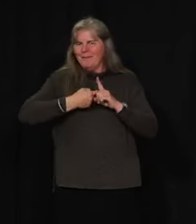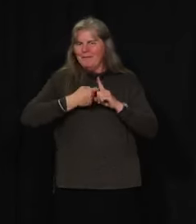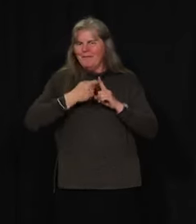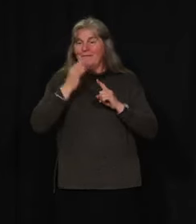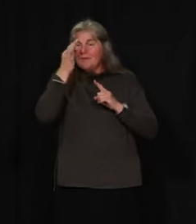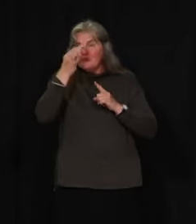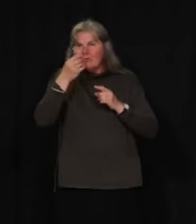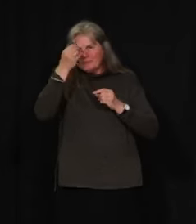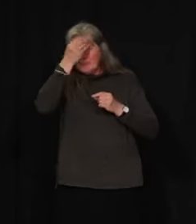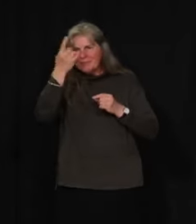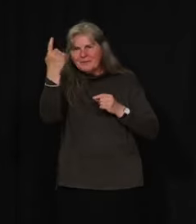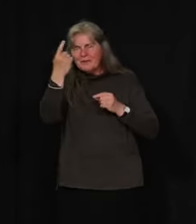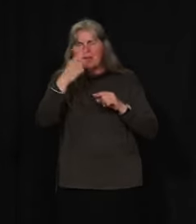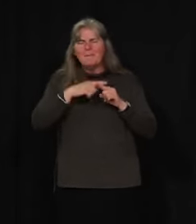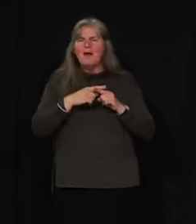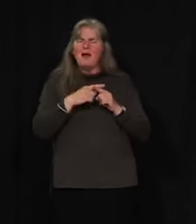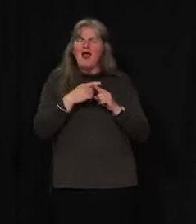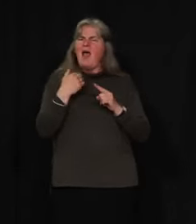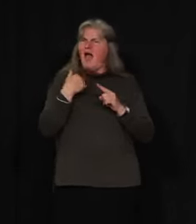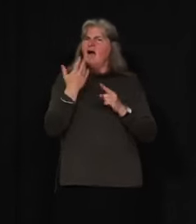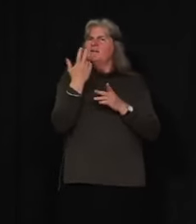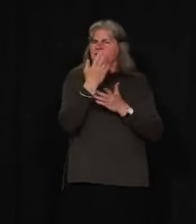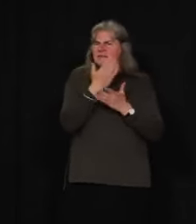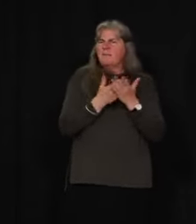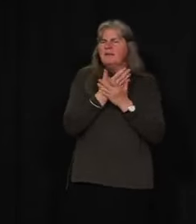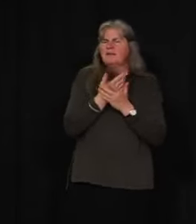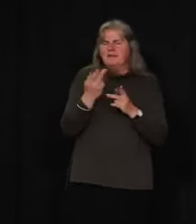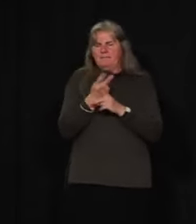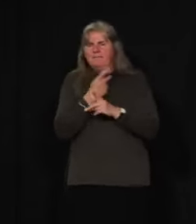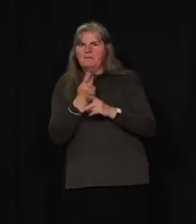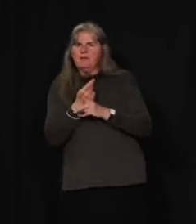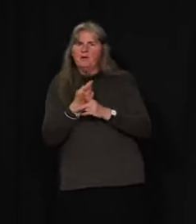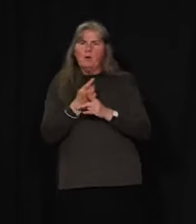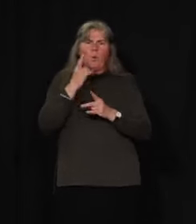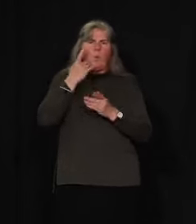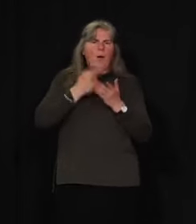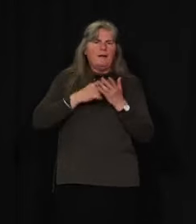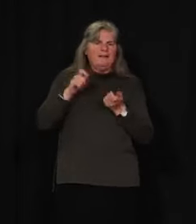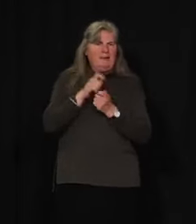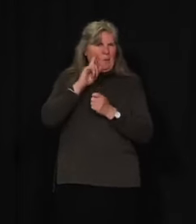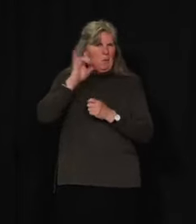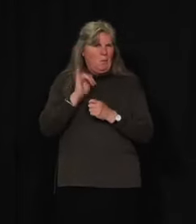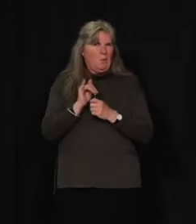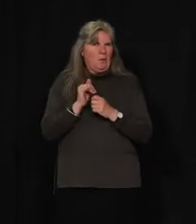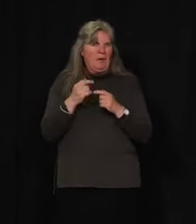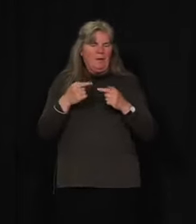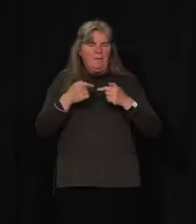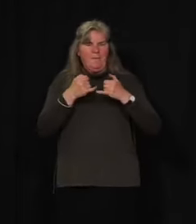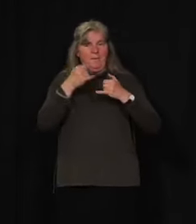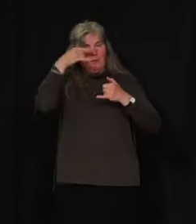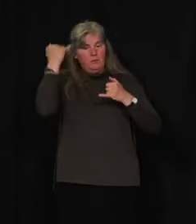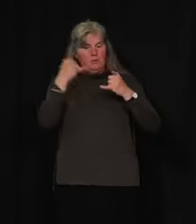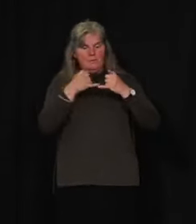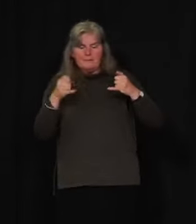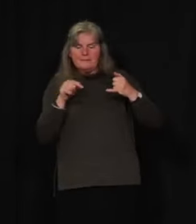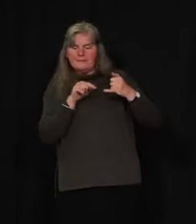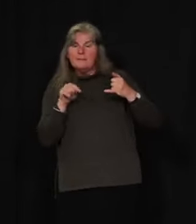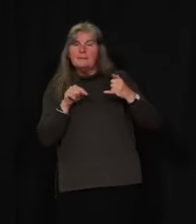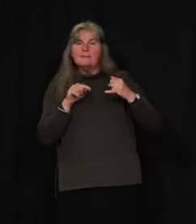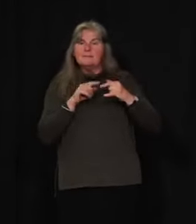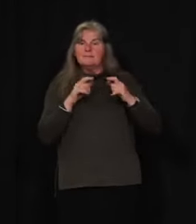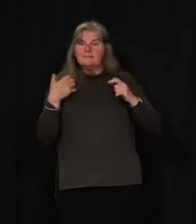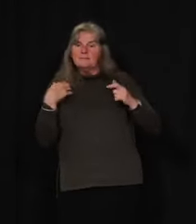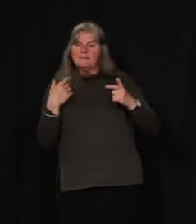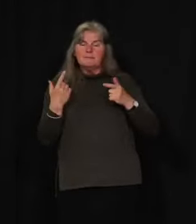But, so, clearly there are a lot of details to be worked out on to how that will operationalize, but that is the principle,